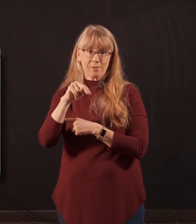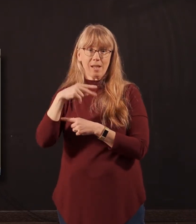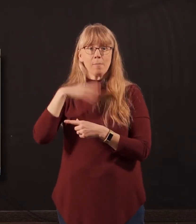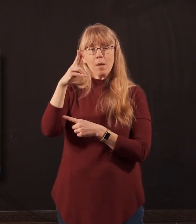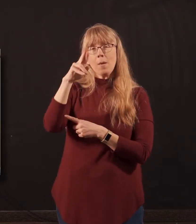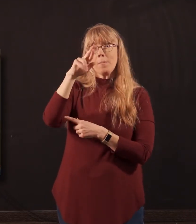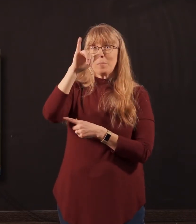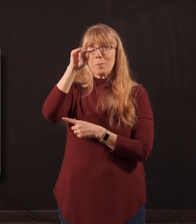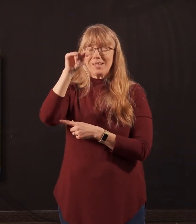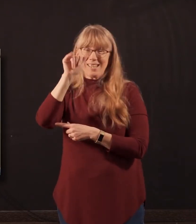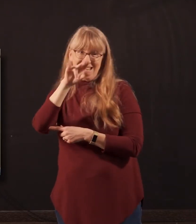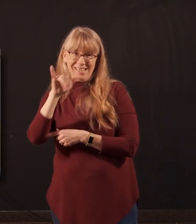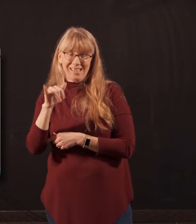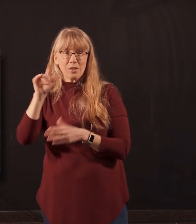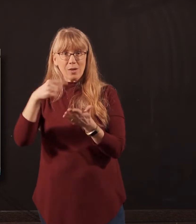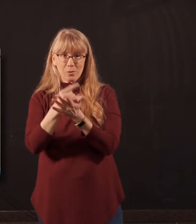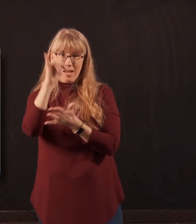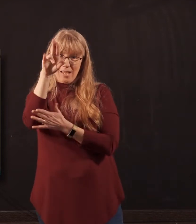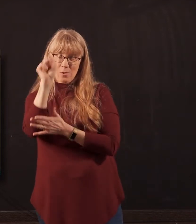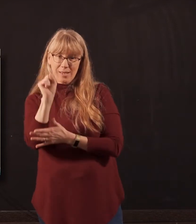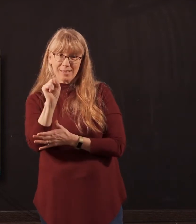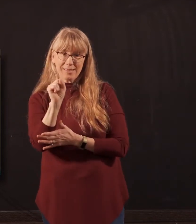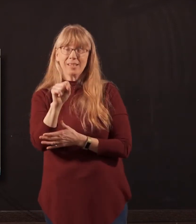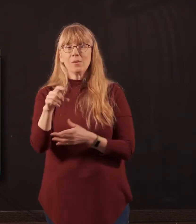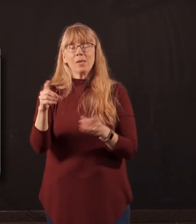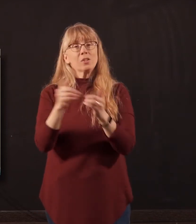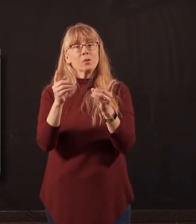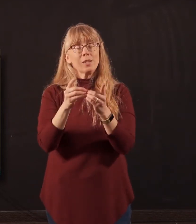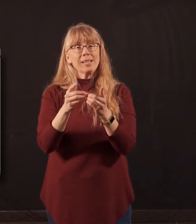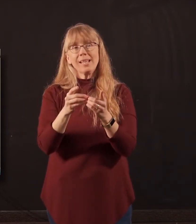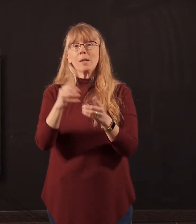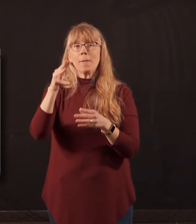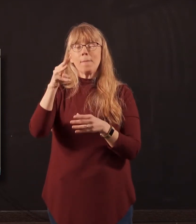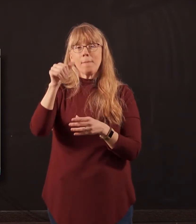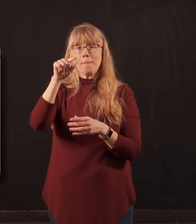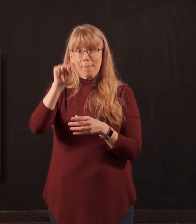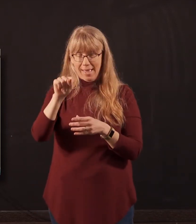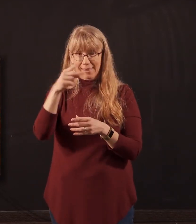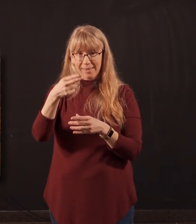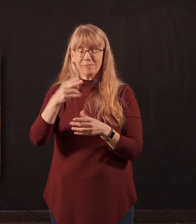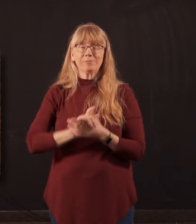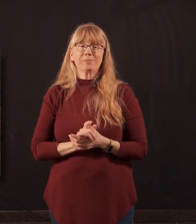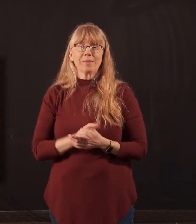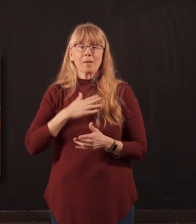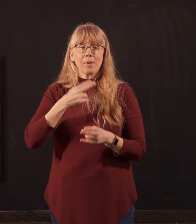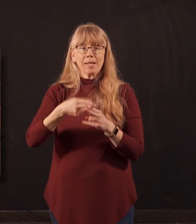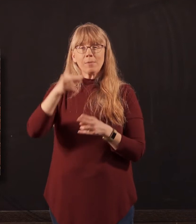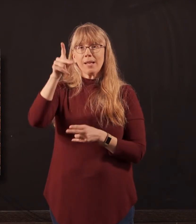Indiana University Southeast with a degree in Secondary Education Mathematics and a minor in Mathematics. My name is Kyle Jenkins. graduated from Indiana